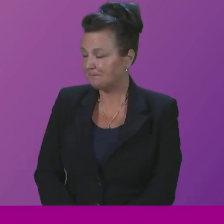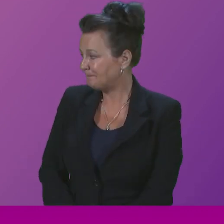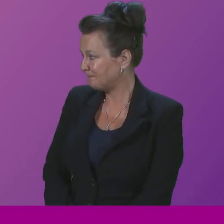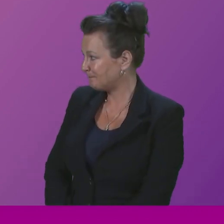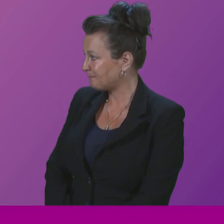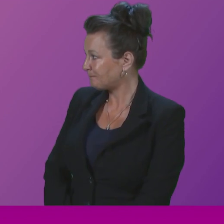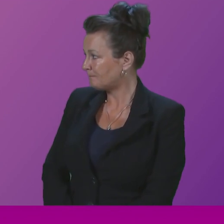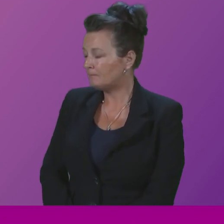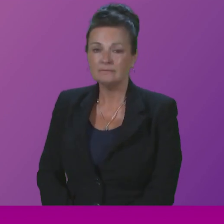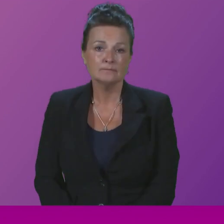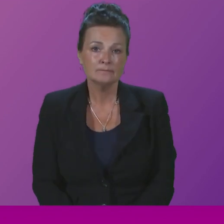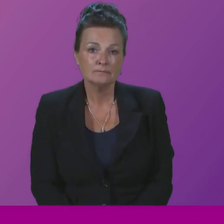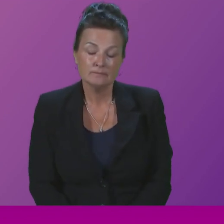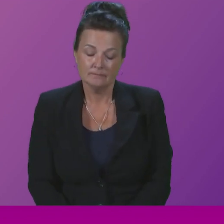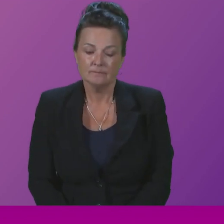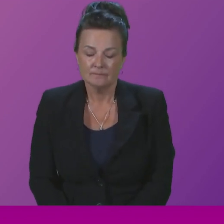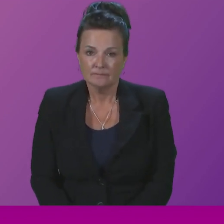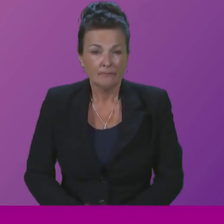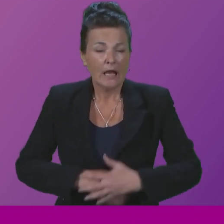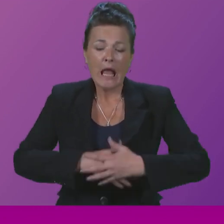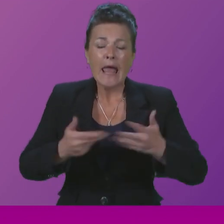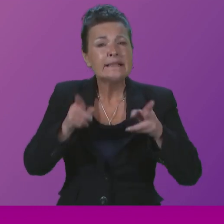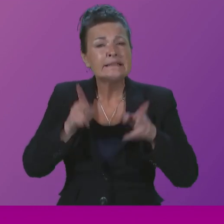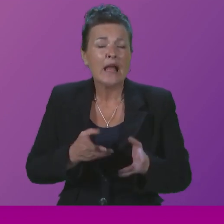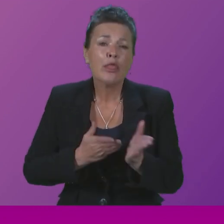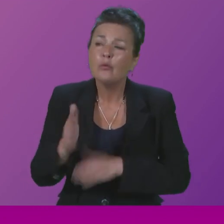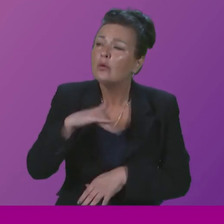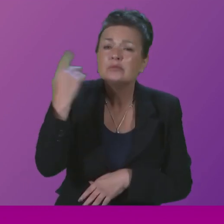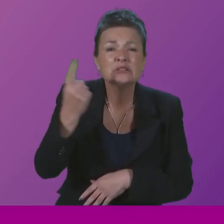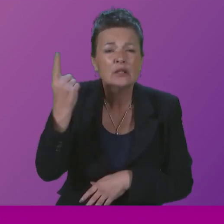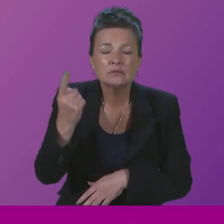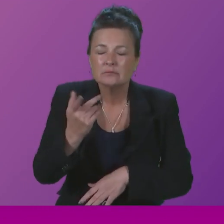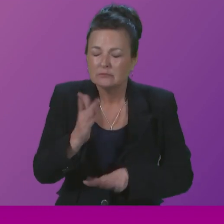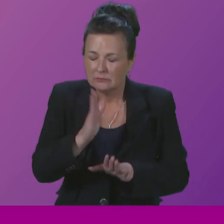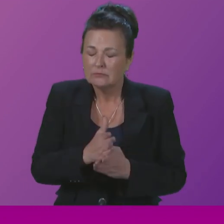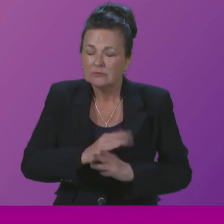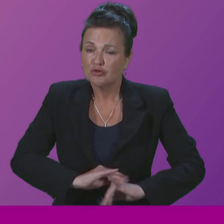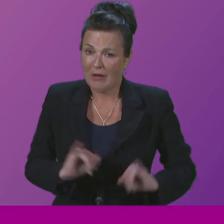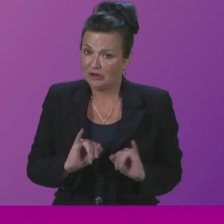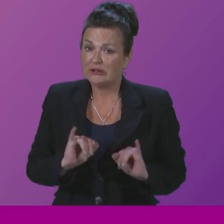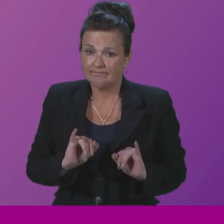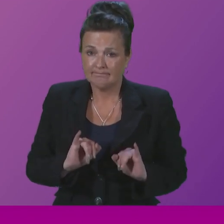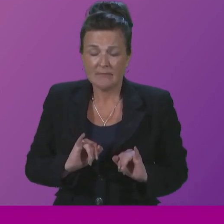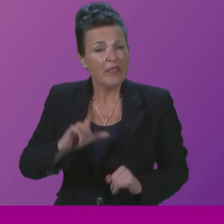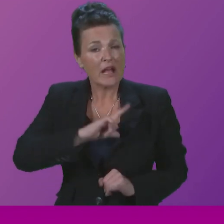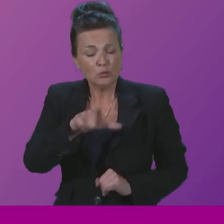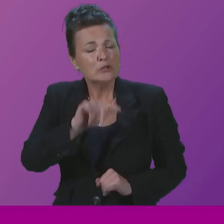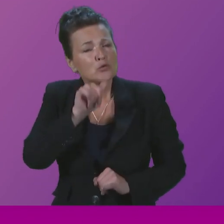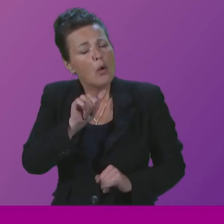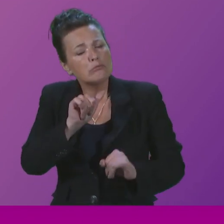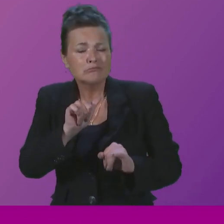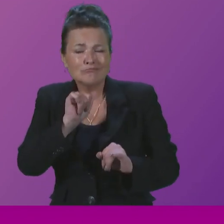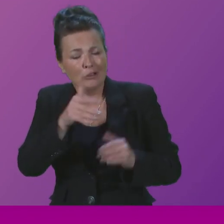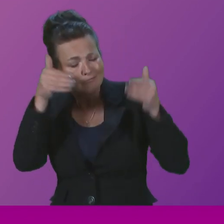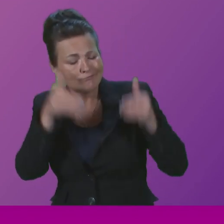Firstly, every death from suicide is a tragedy, no matter where that takes place. Which is why this is not specifically about prisons, but it's